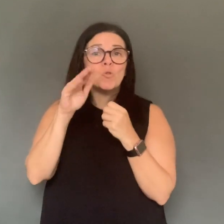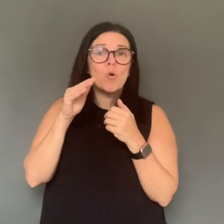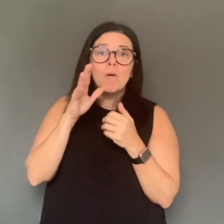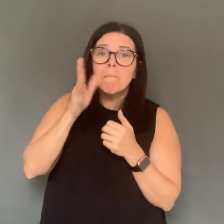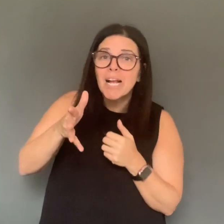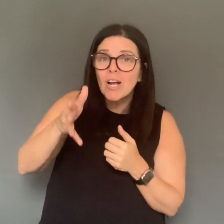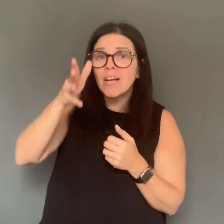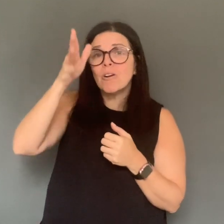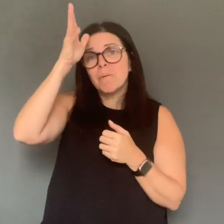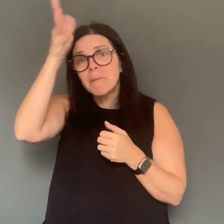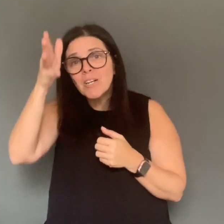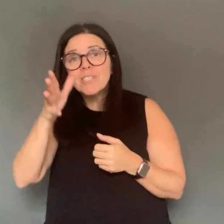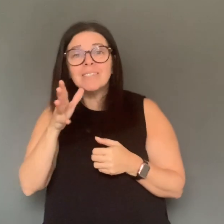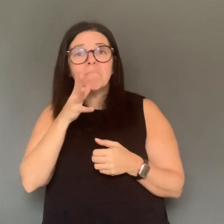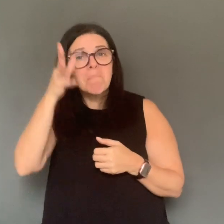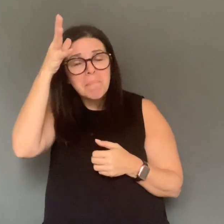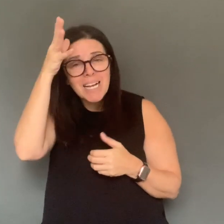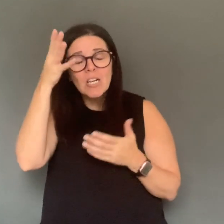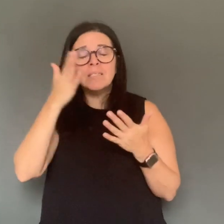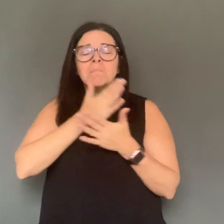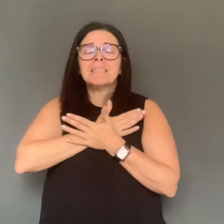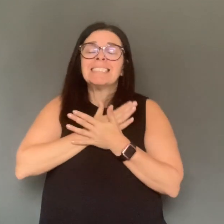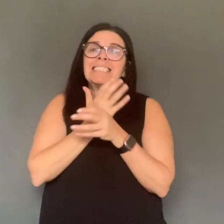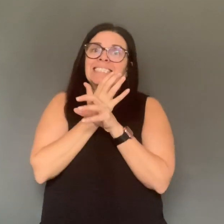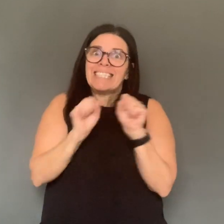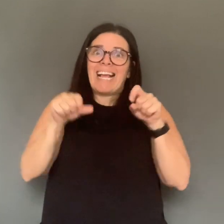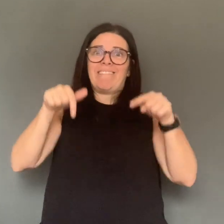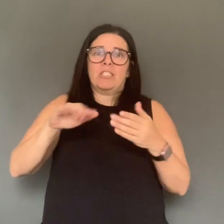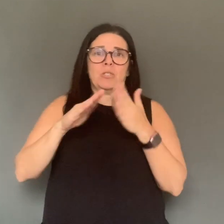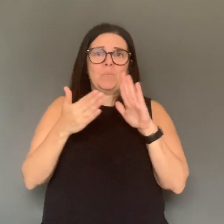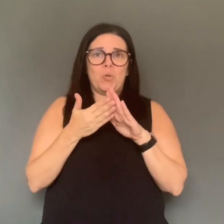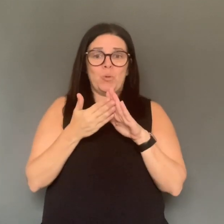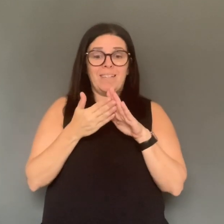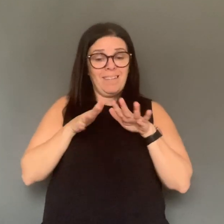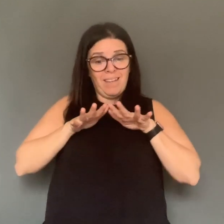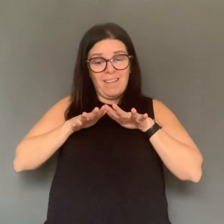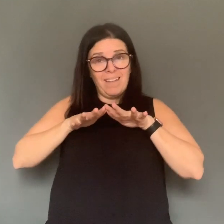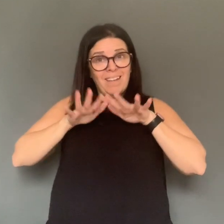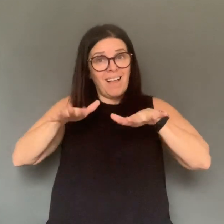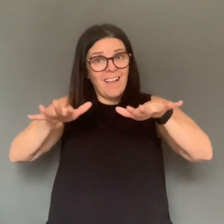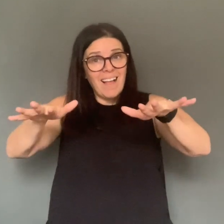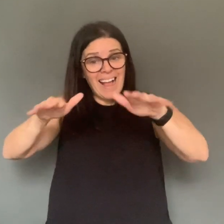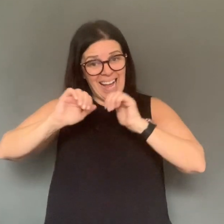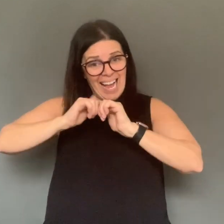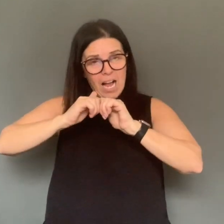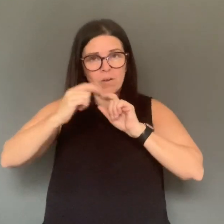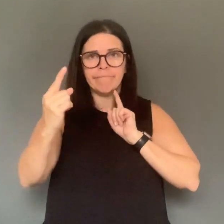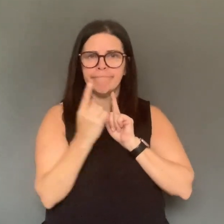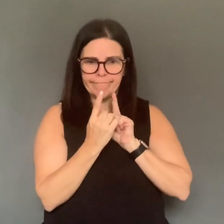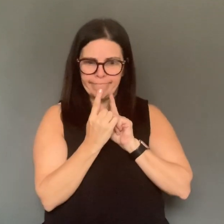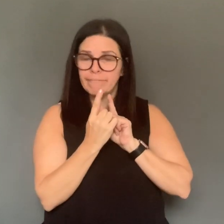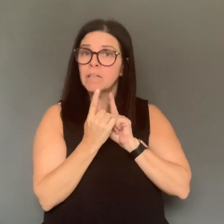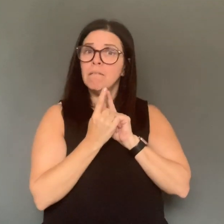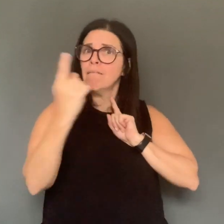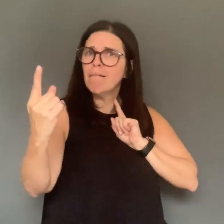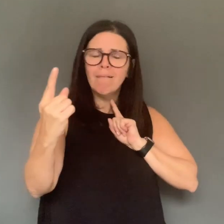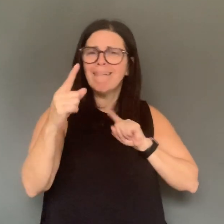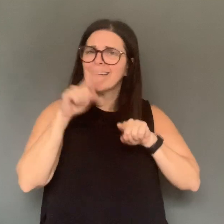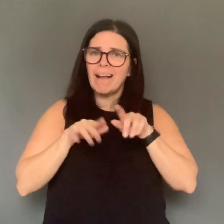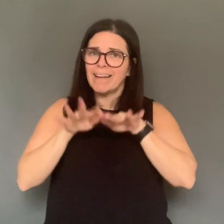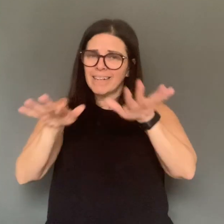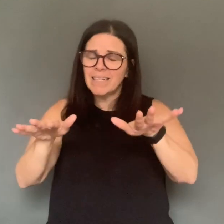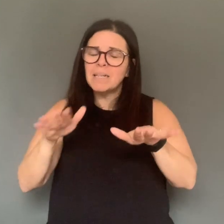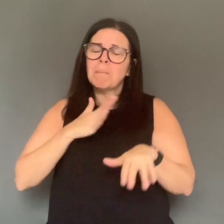Please be safe. Do your part in protecting your community. Break the chain of transmission. Thank you. This is from the media.